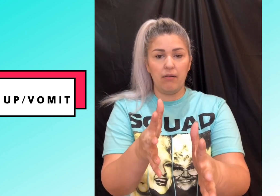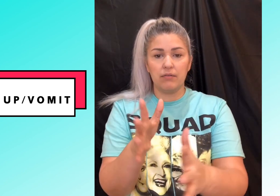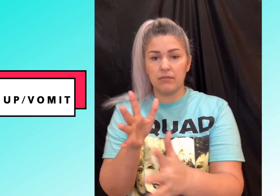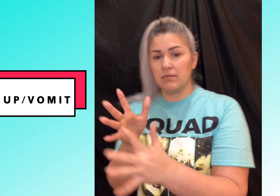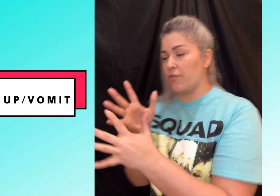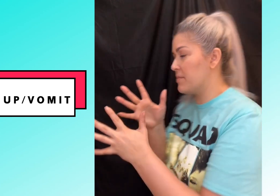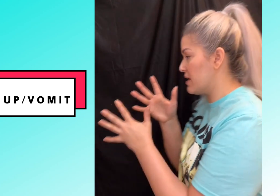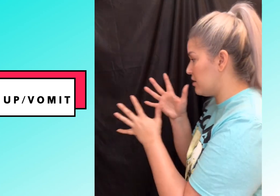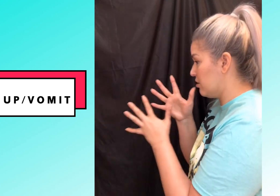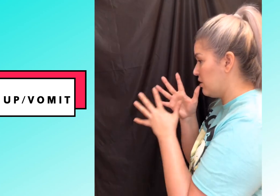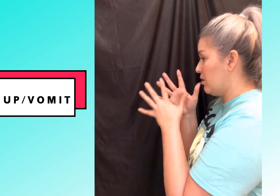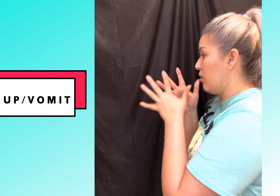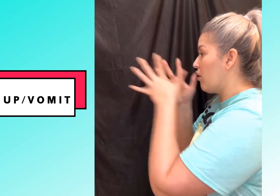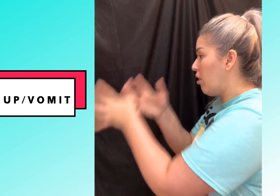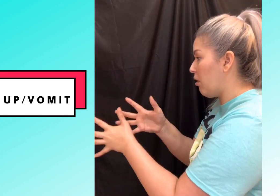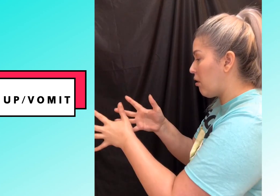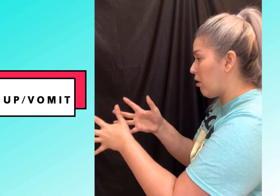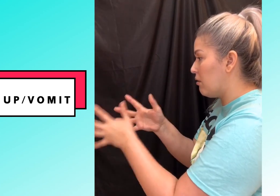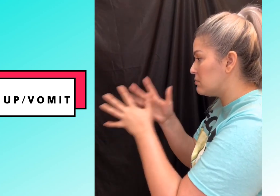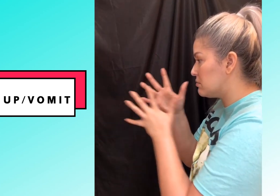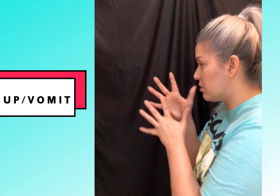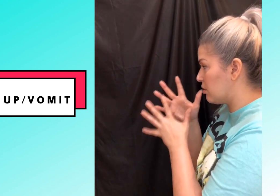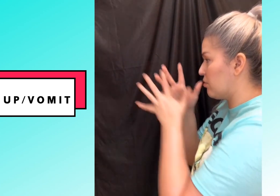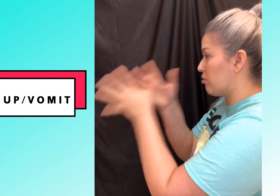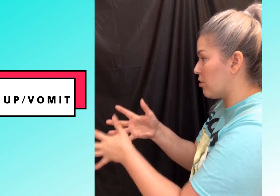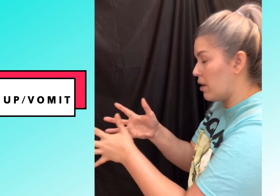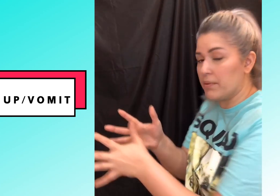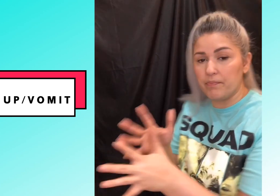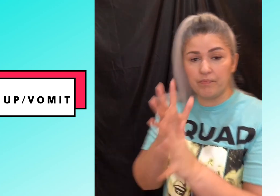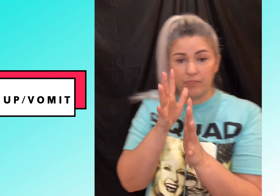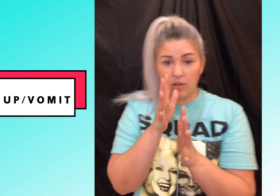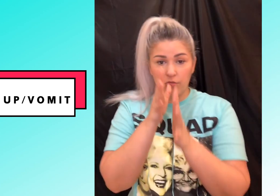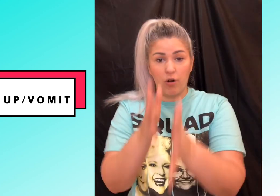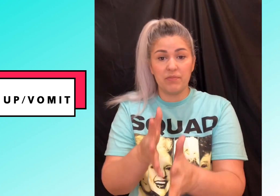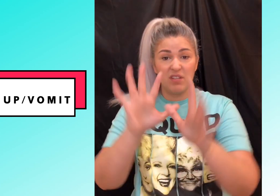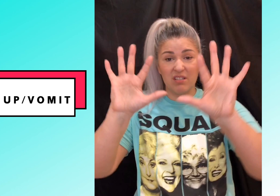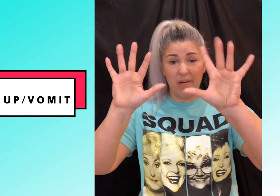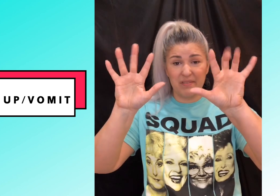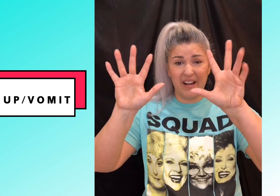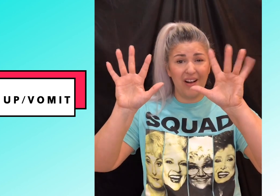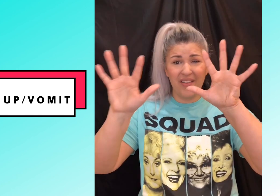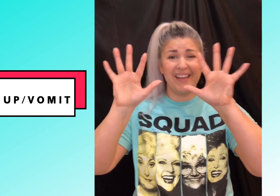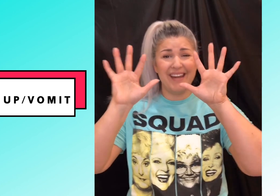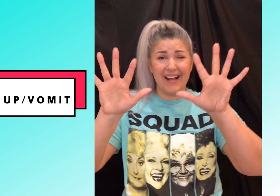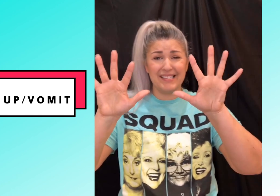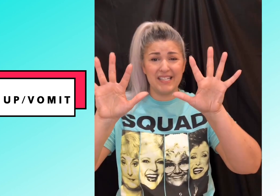so from the side throw up throw up so this is representing all that nastiness